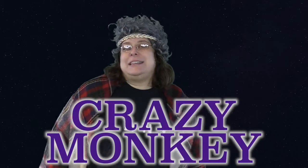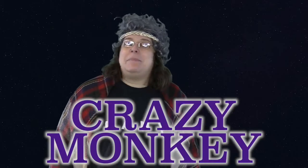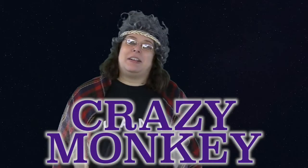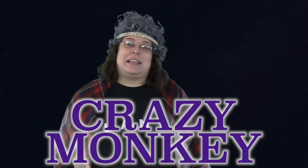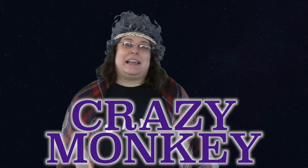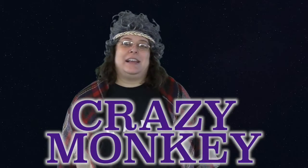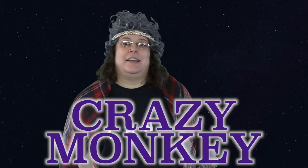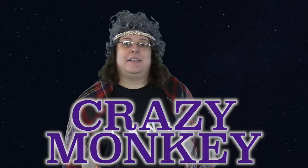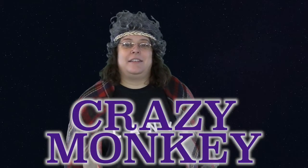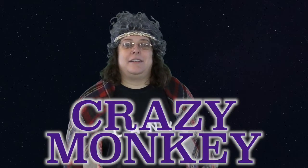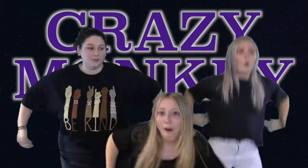crazy moon.